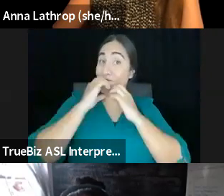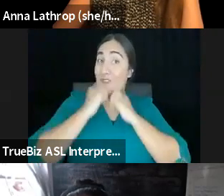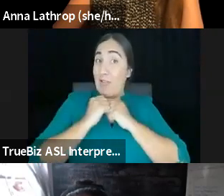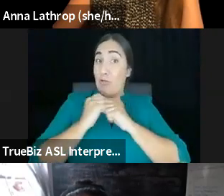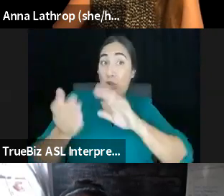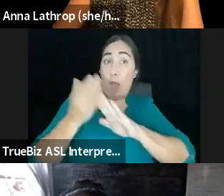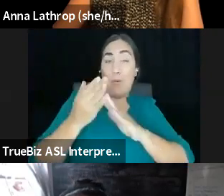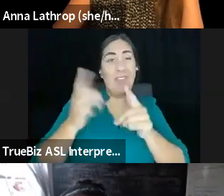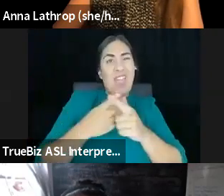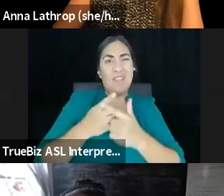Um,